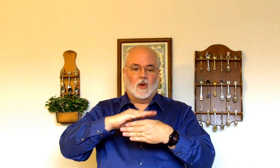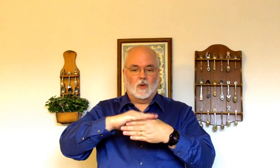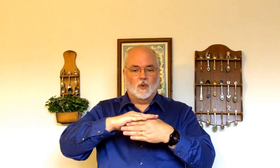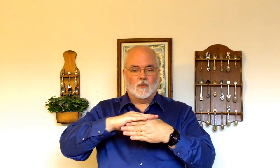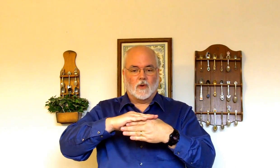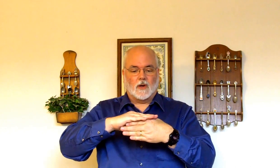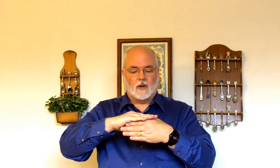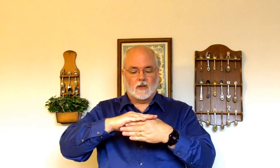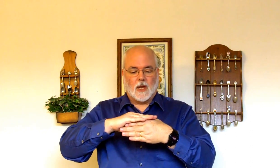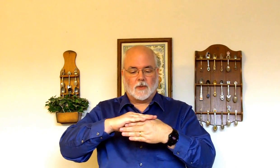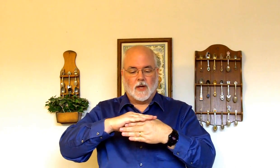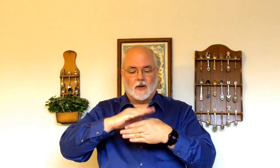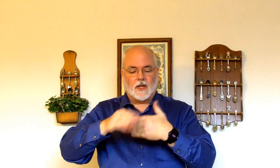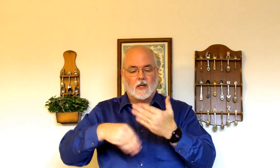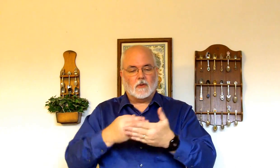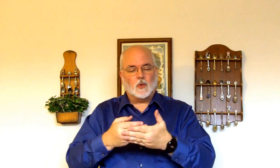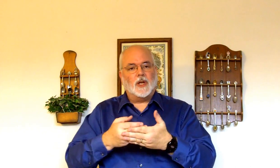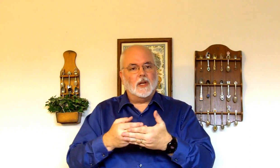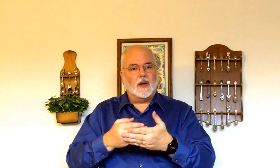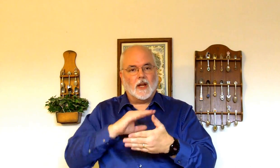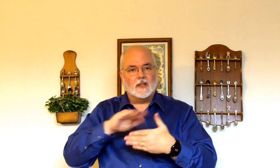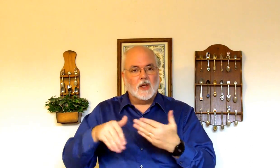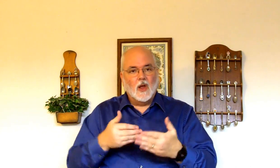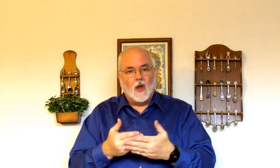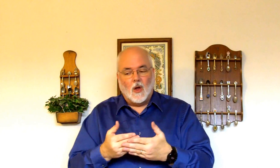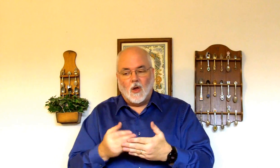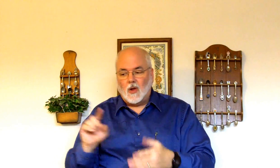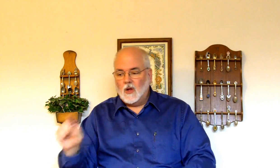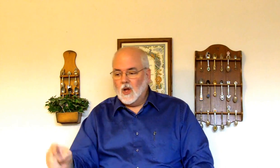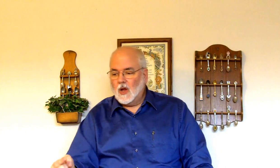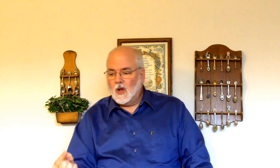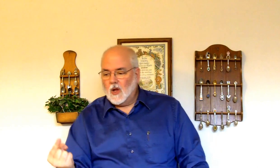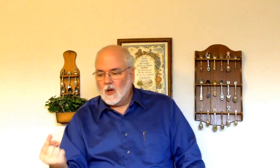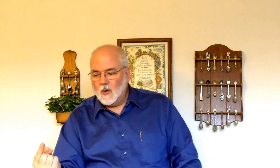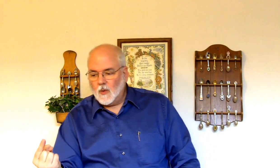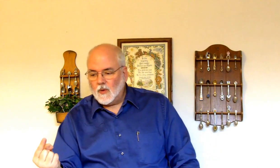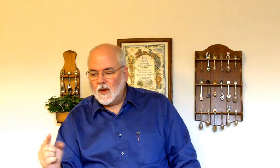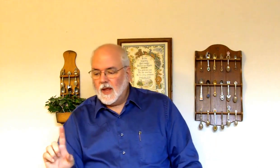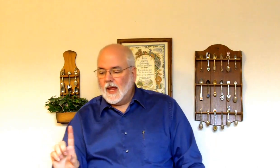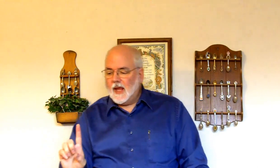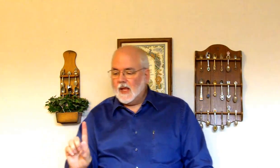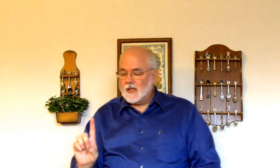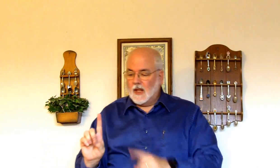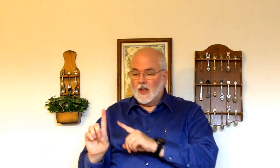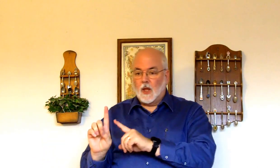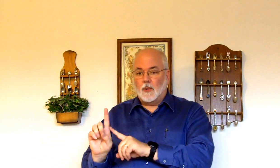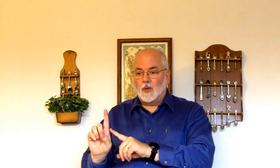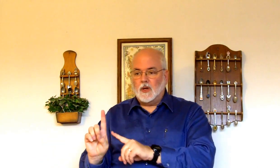little roofer on top here. you're of twiddling your hands. All. Alone. It's. The person.